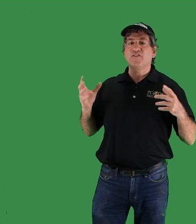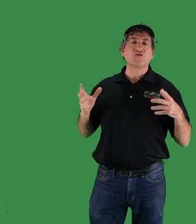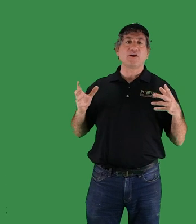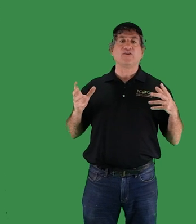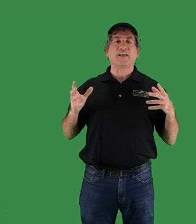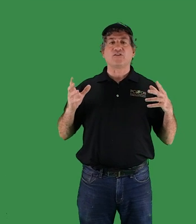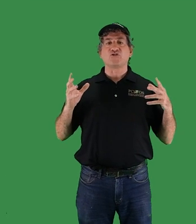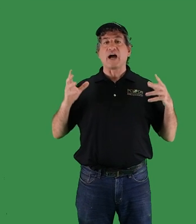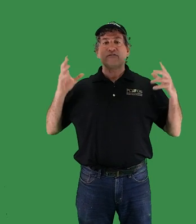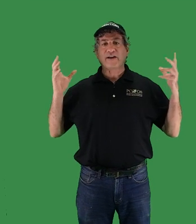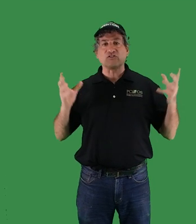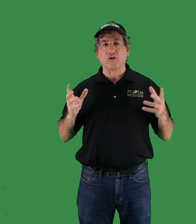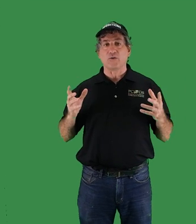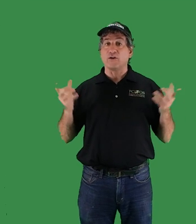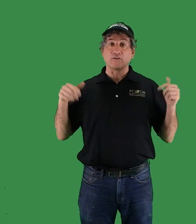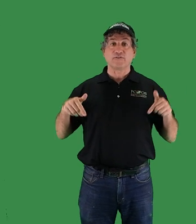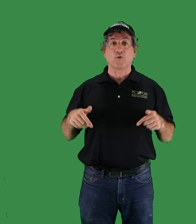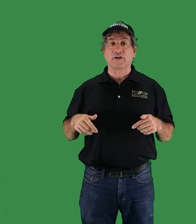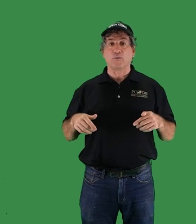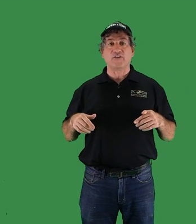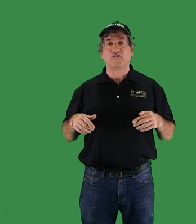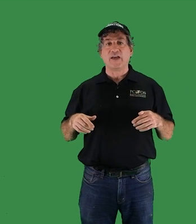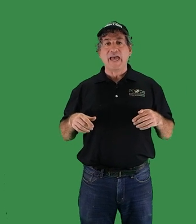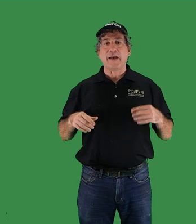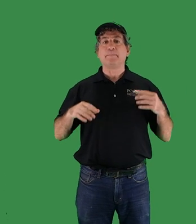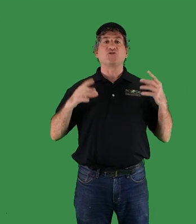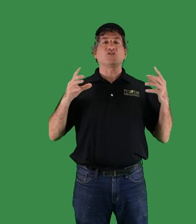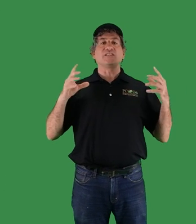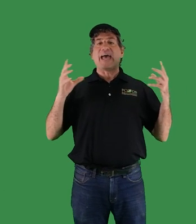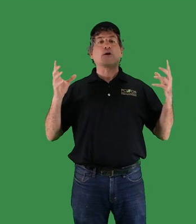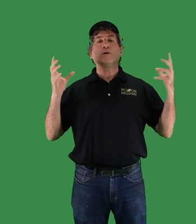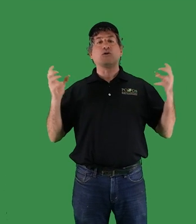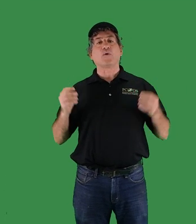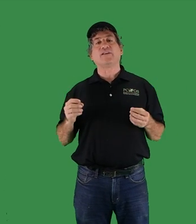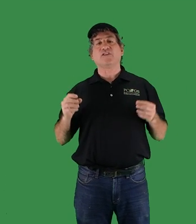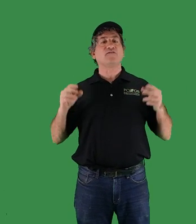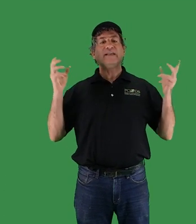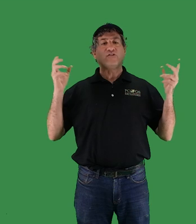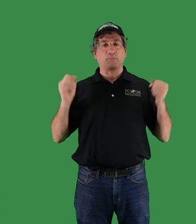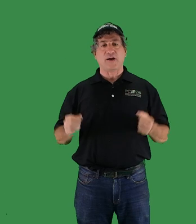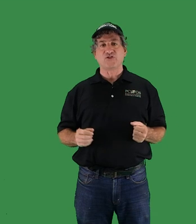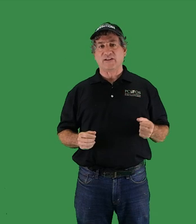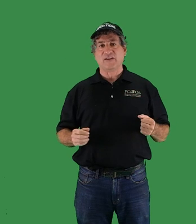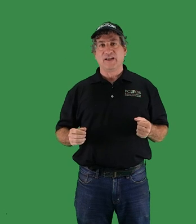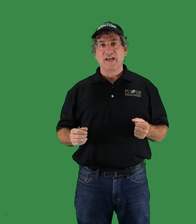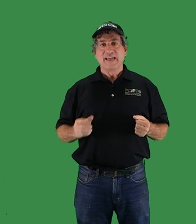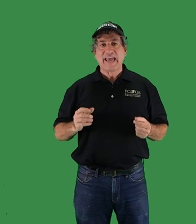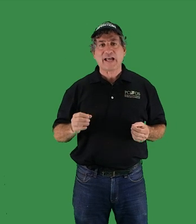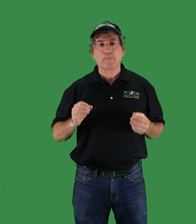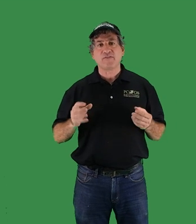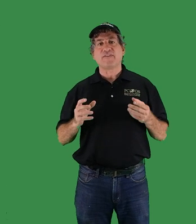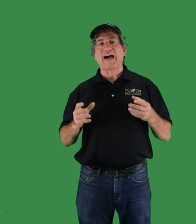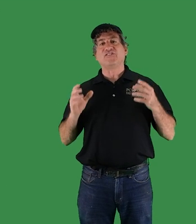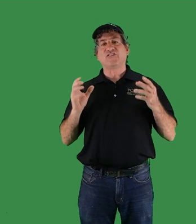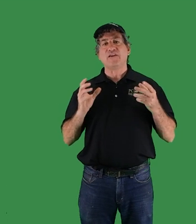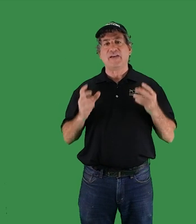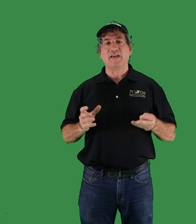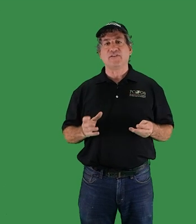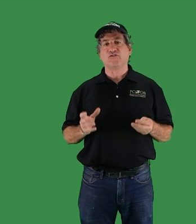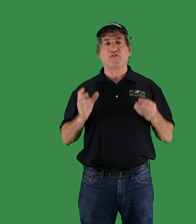visionaries like Jacques Fresco here in Florida with his ambitious and equity-oriented Venus project can't provide safe havens for